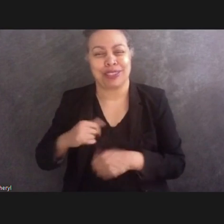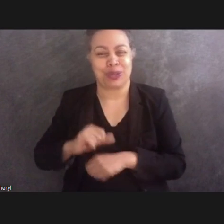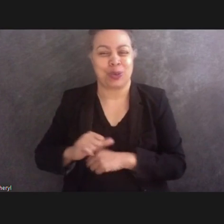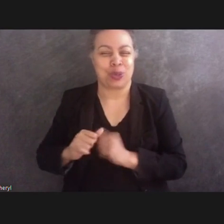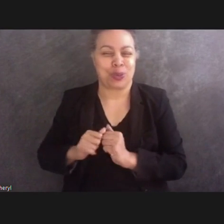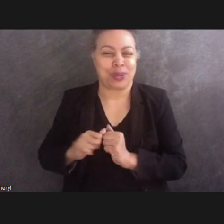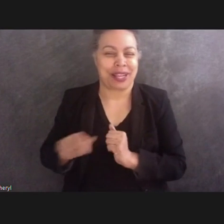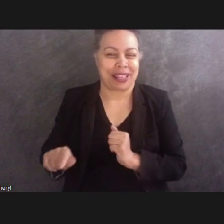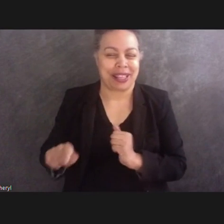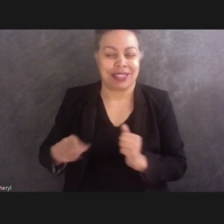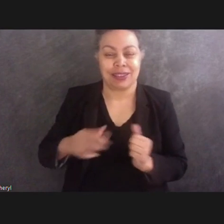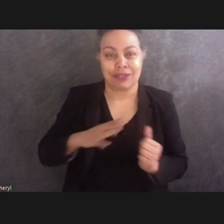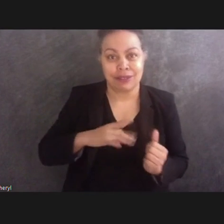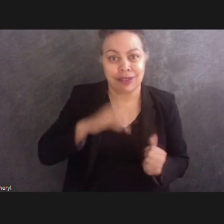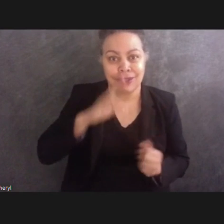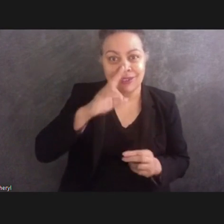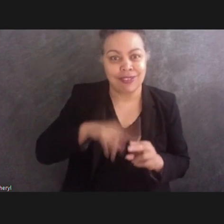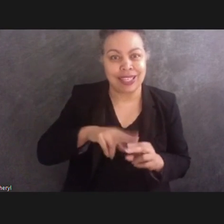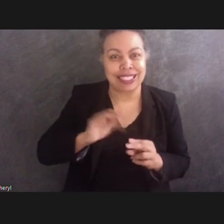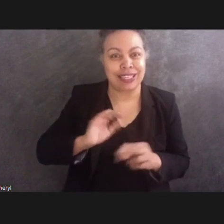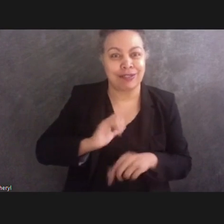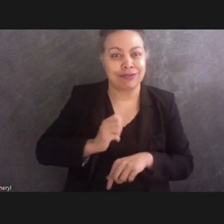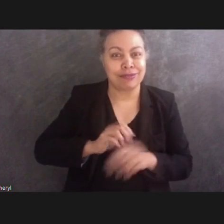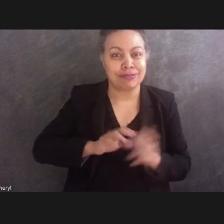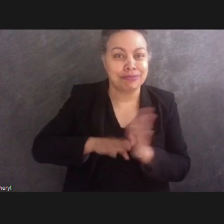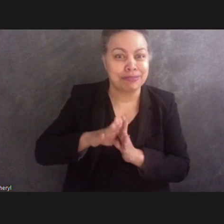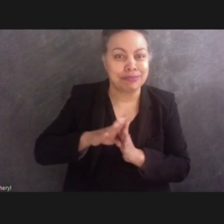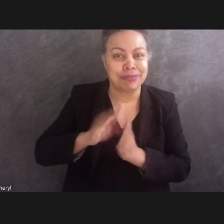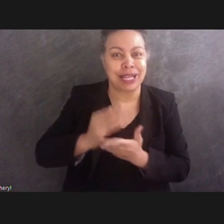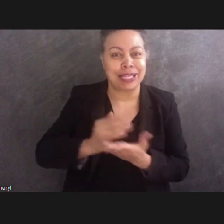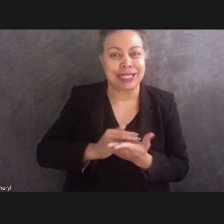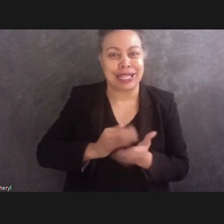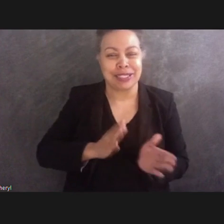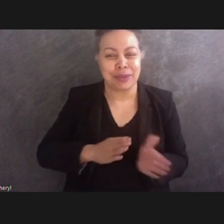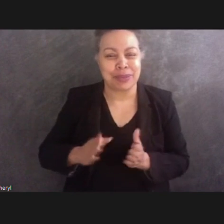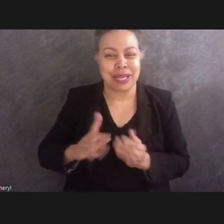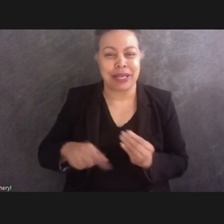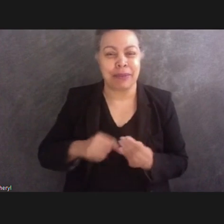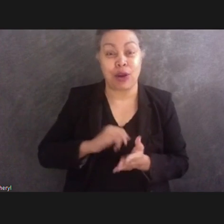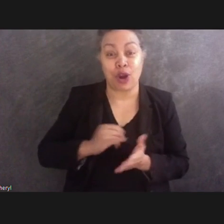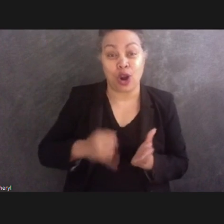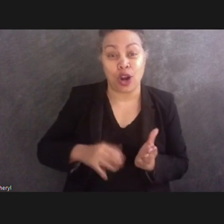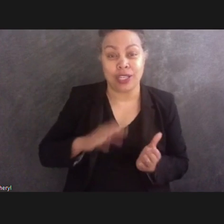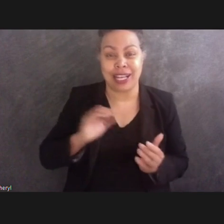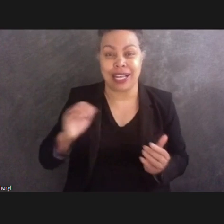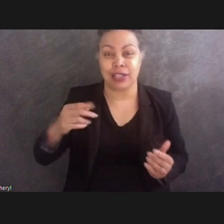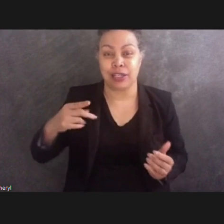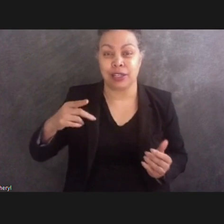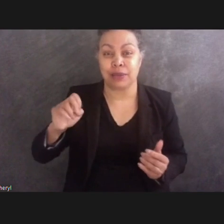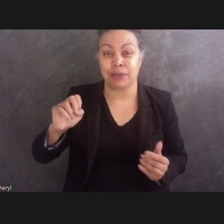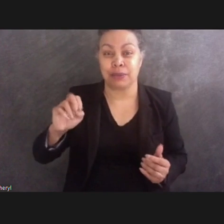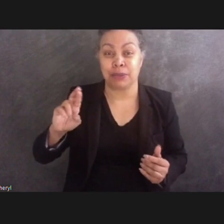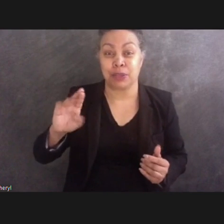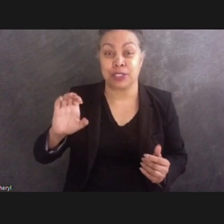set up a lesson plan about art and perception. And with that create a tactile trunk and send out